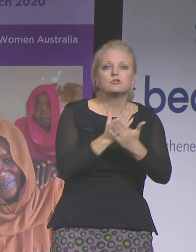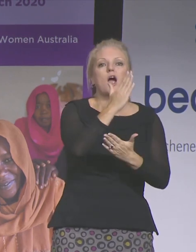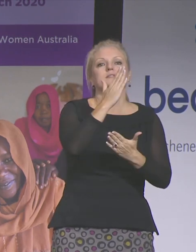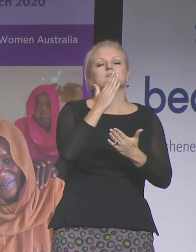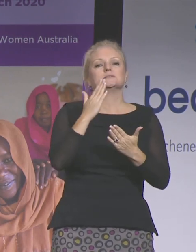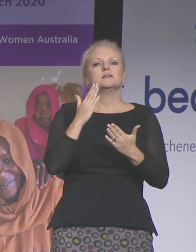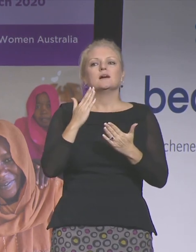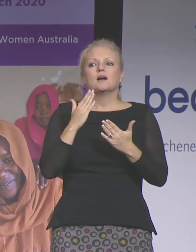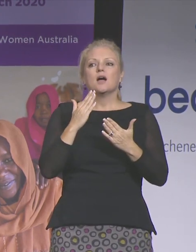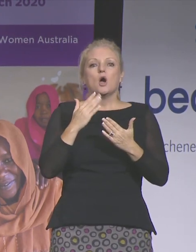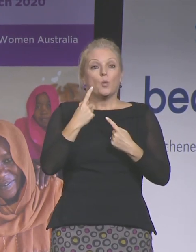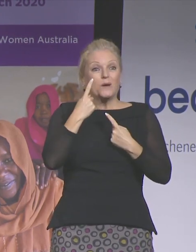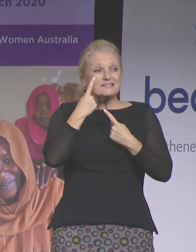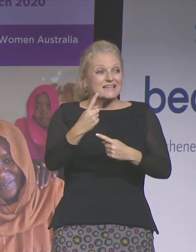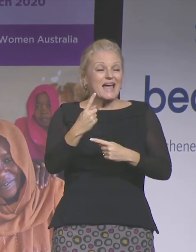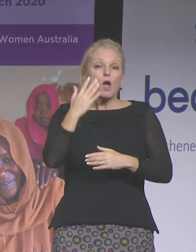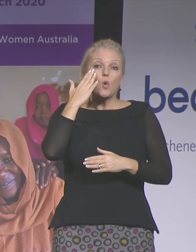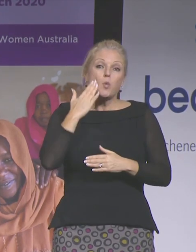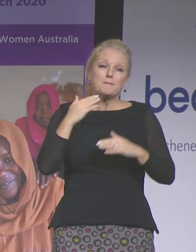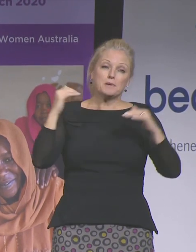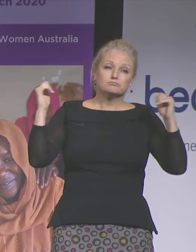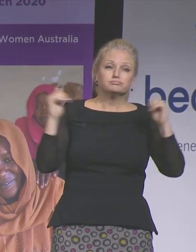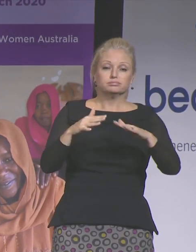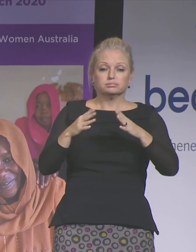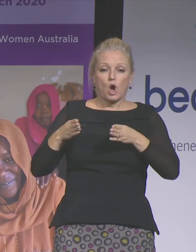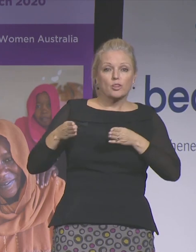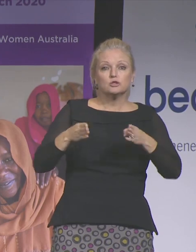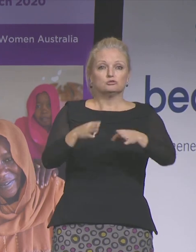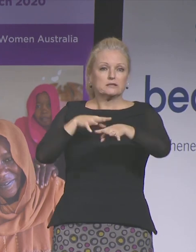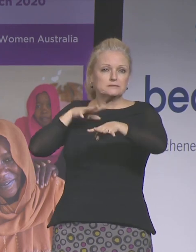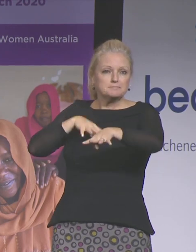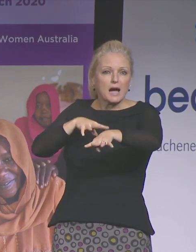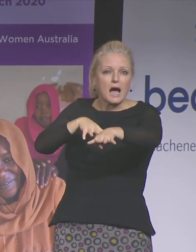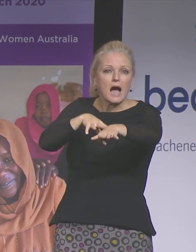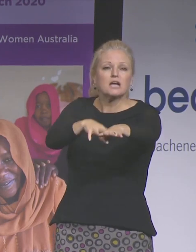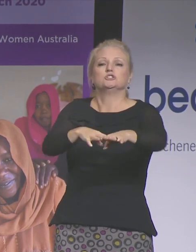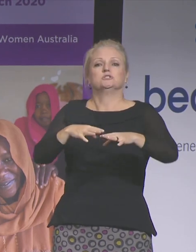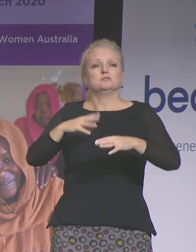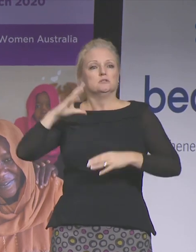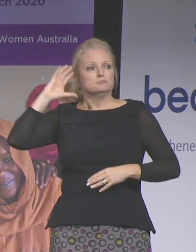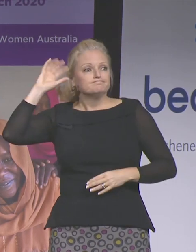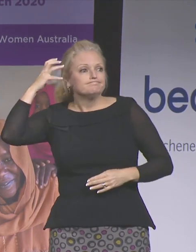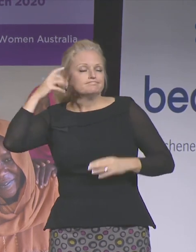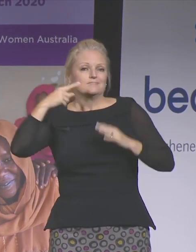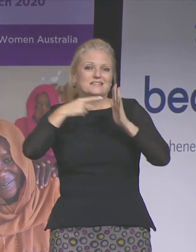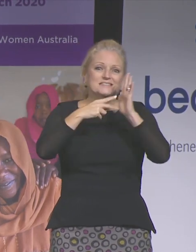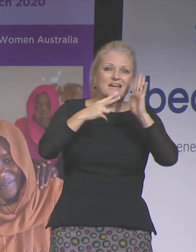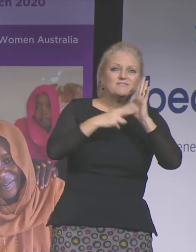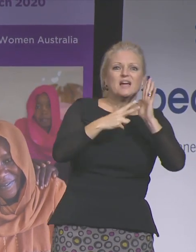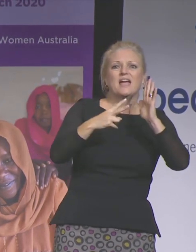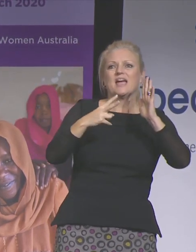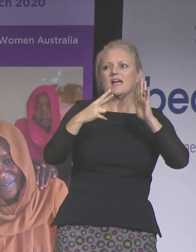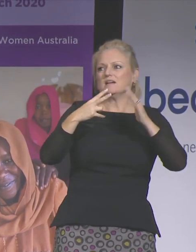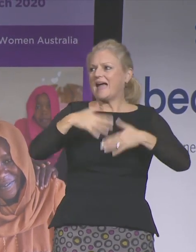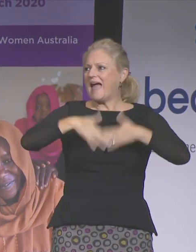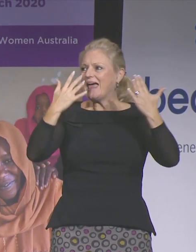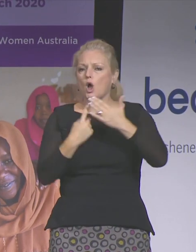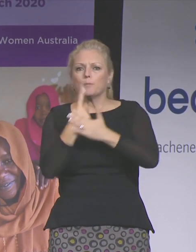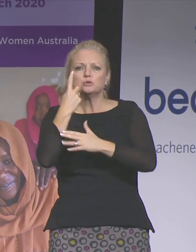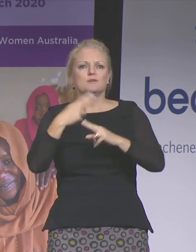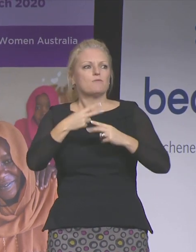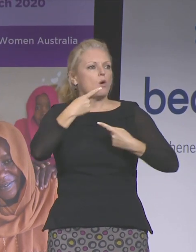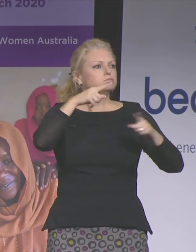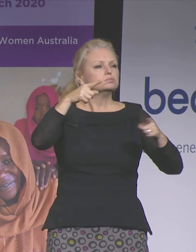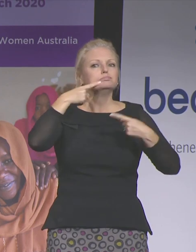seen them flooding the streets, the airwaves and the internet with their energy, their testimonials bringing to light truth that are often